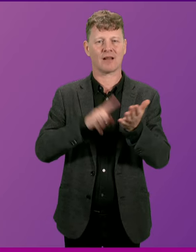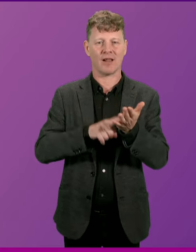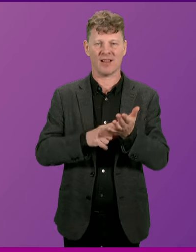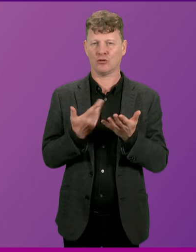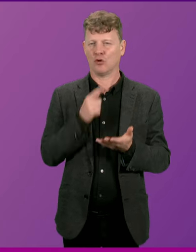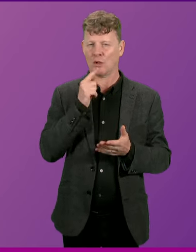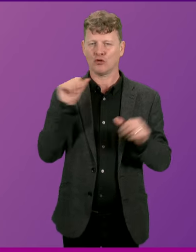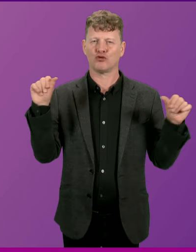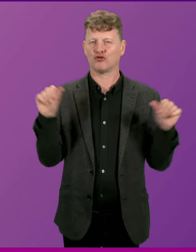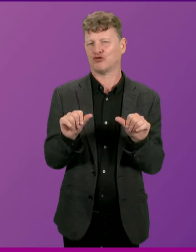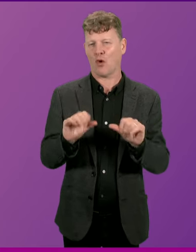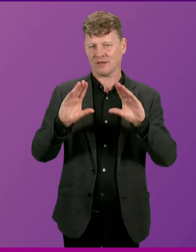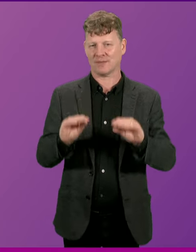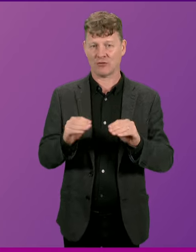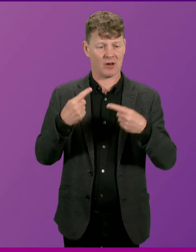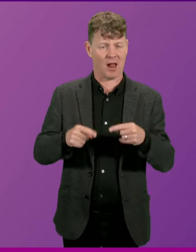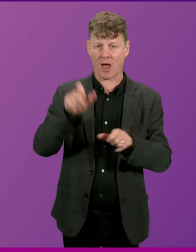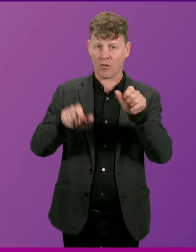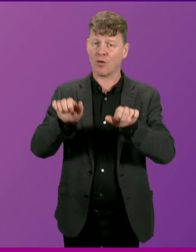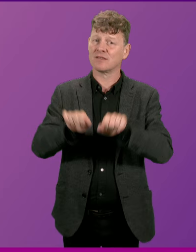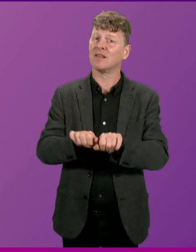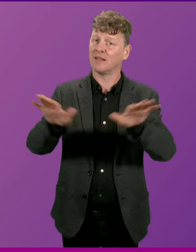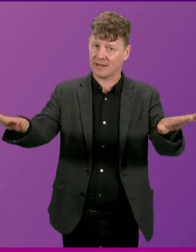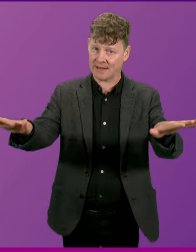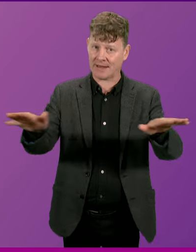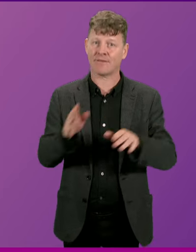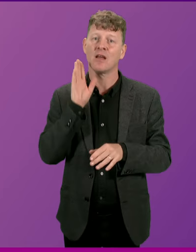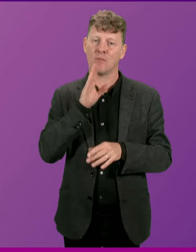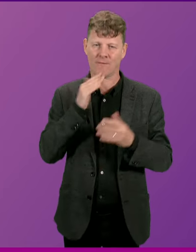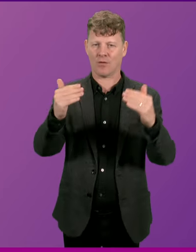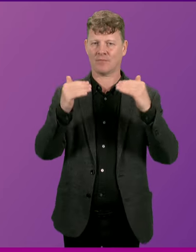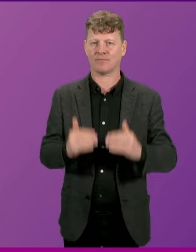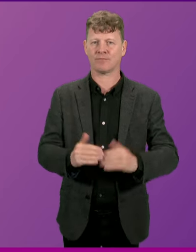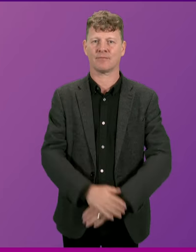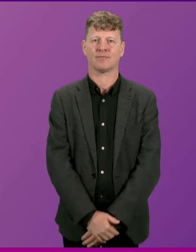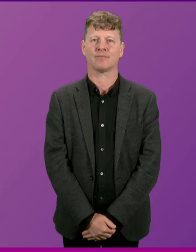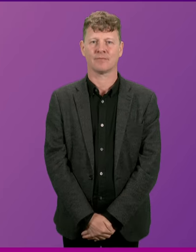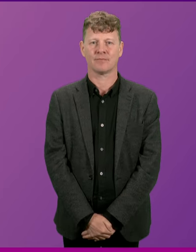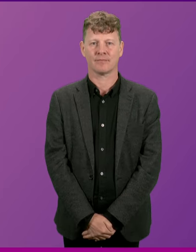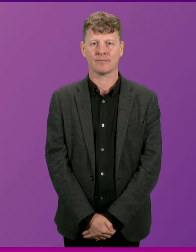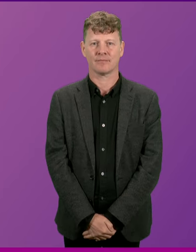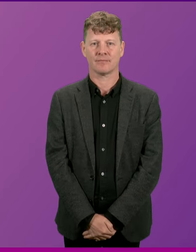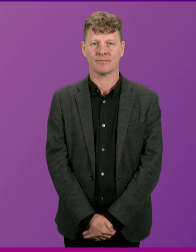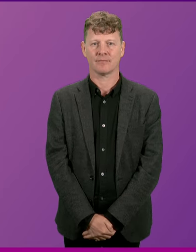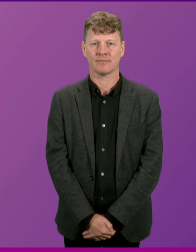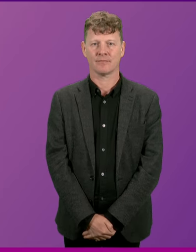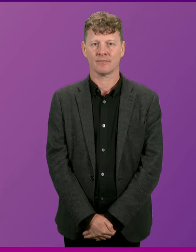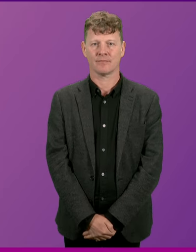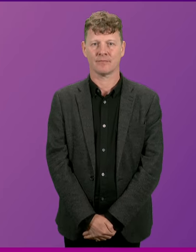suspension to allow those leaving the Chamber and Public Gallery to do so before that item begins. Thank you. Thank